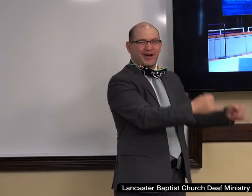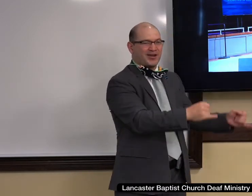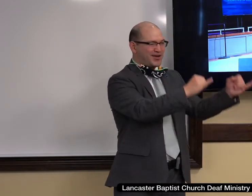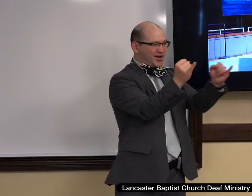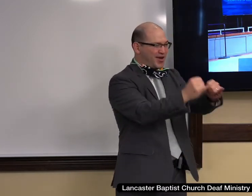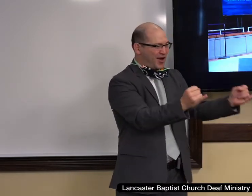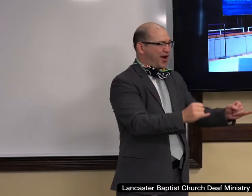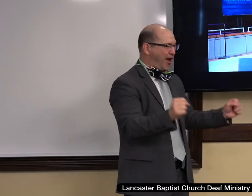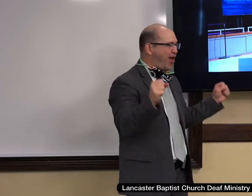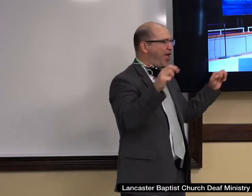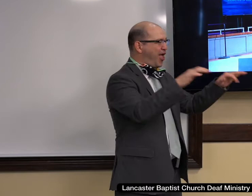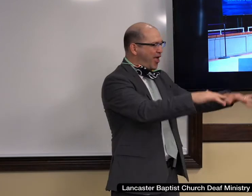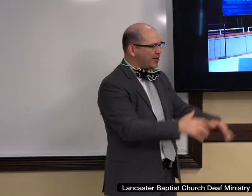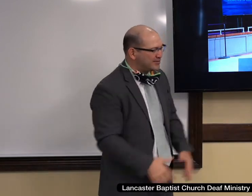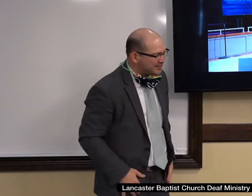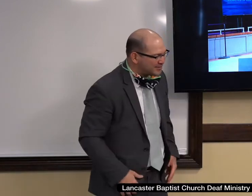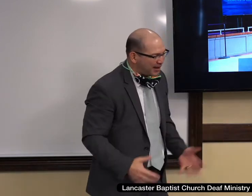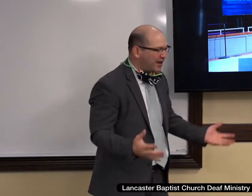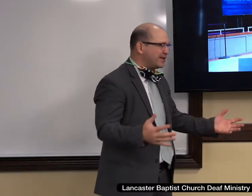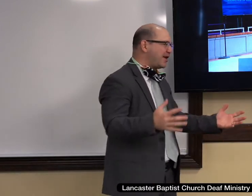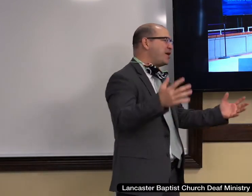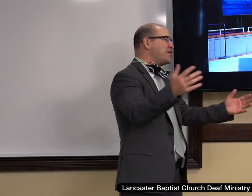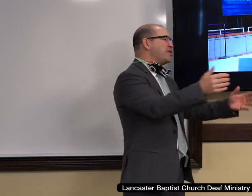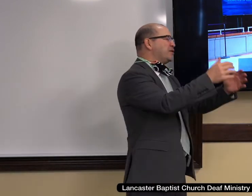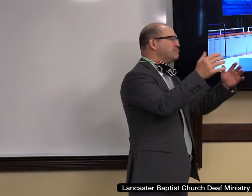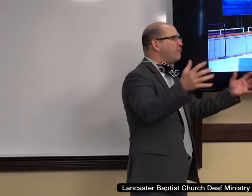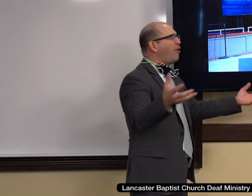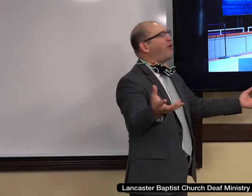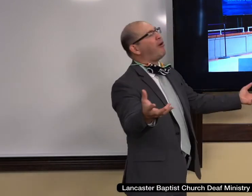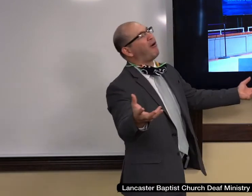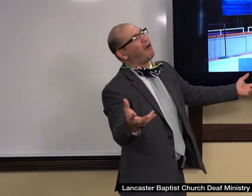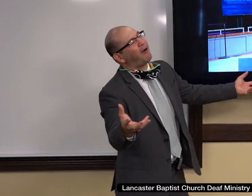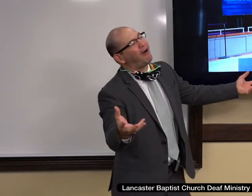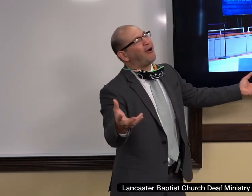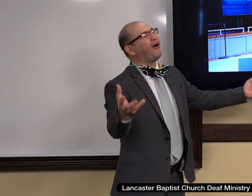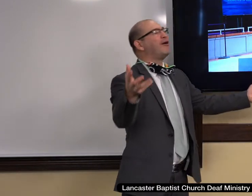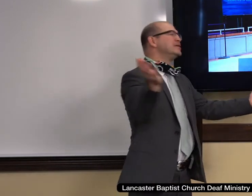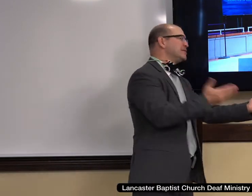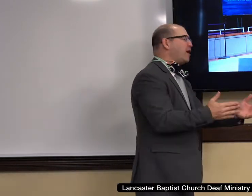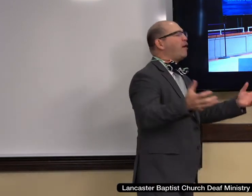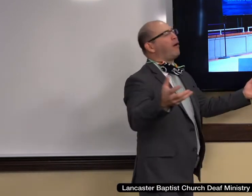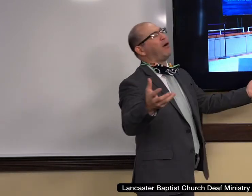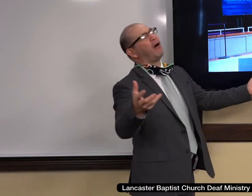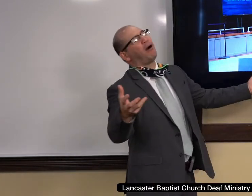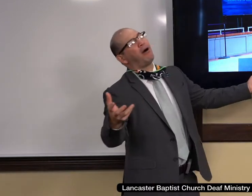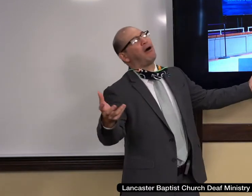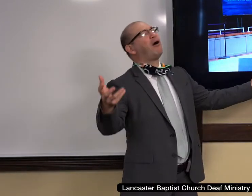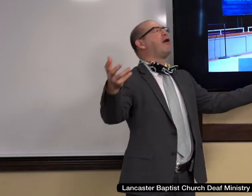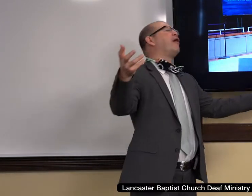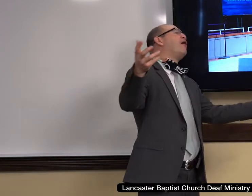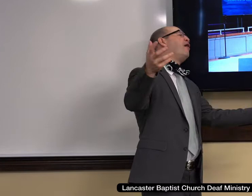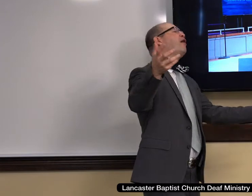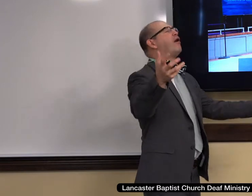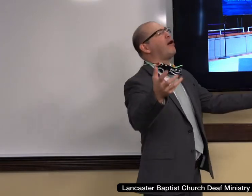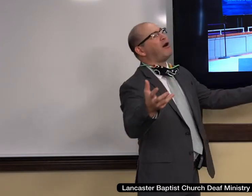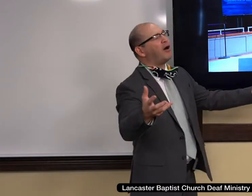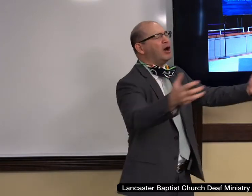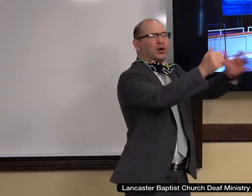they gather in stadiums and hold hands and sing songs of ecumenical dimension to celebrate their false unity